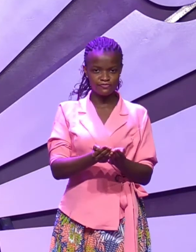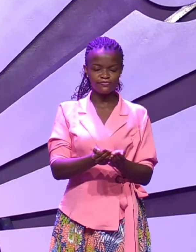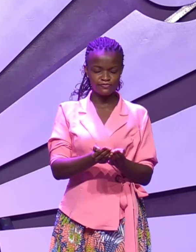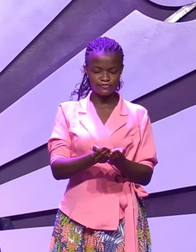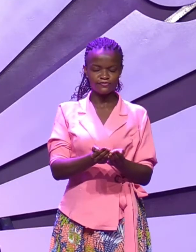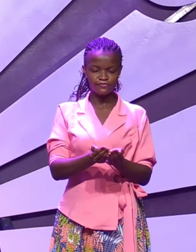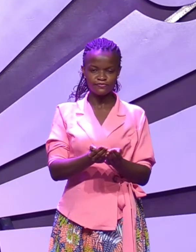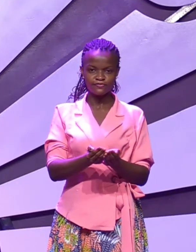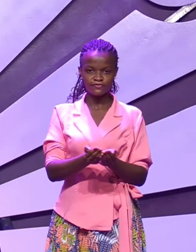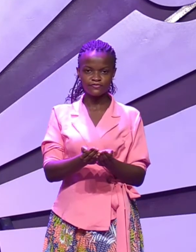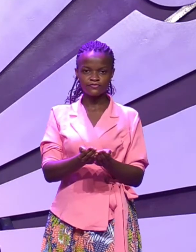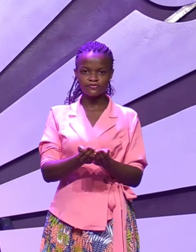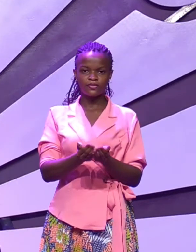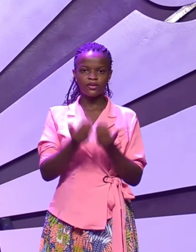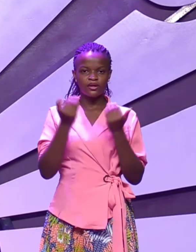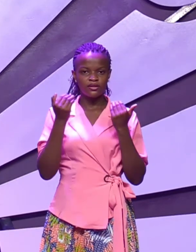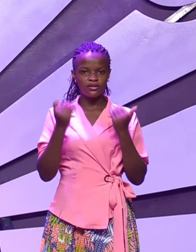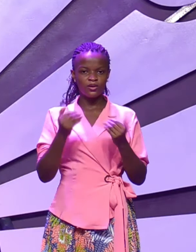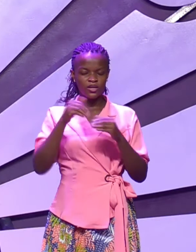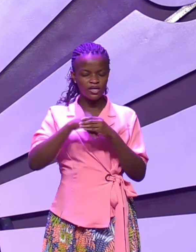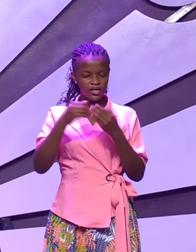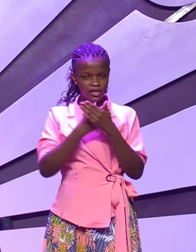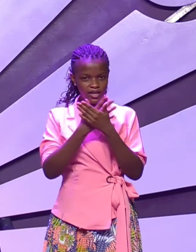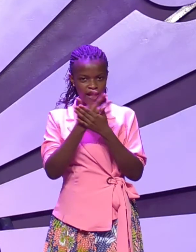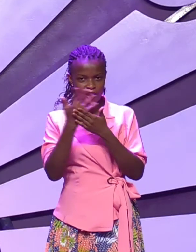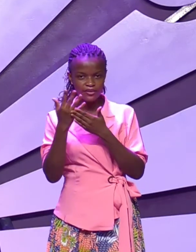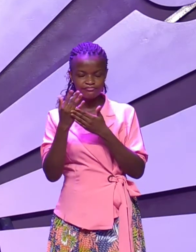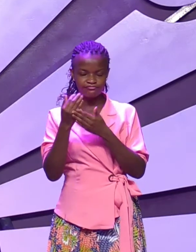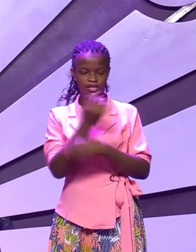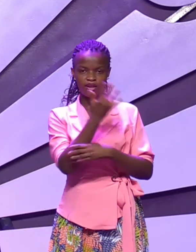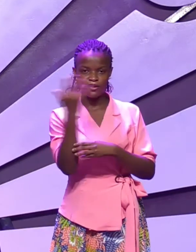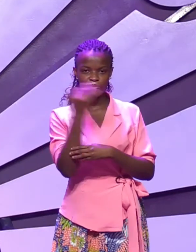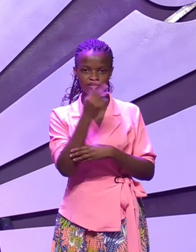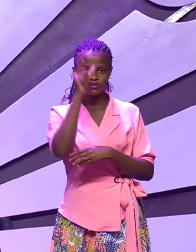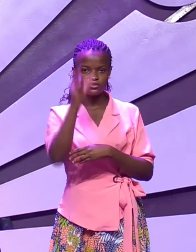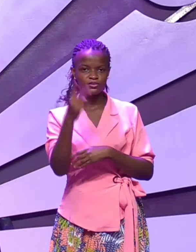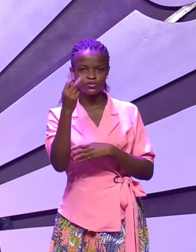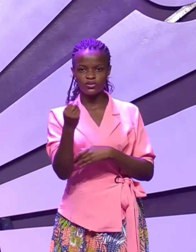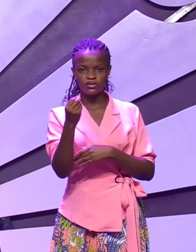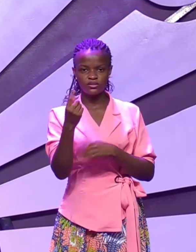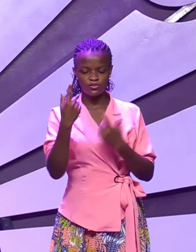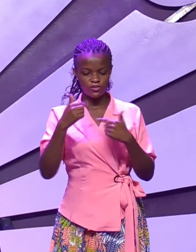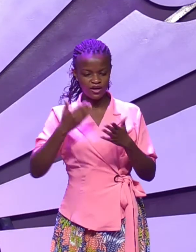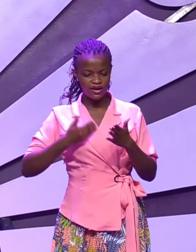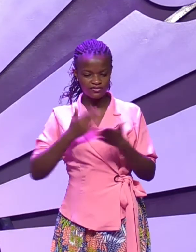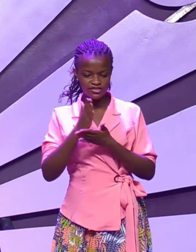to Moses in Numbers chapter 20 we have an incident